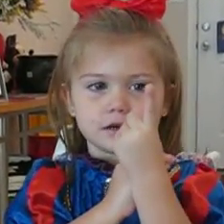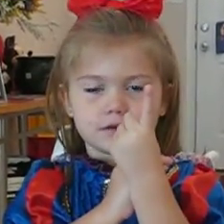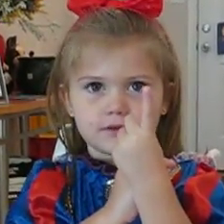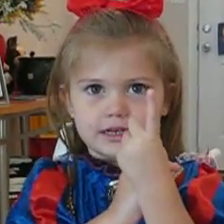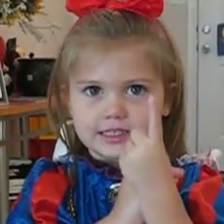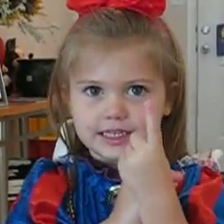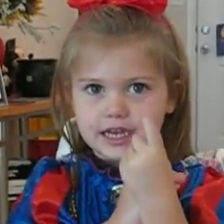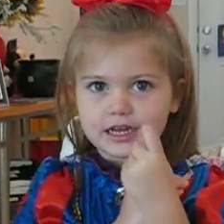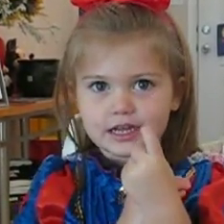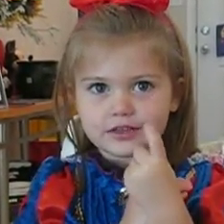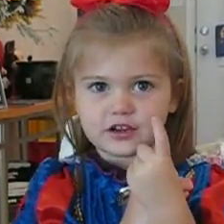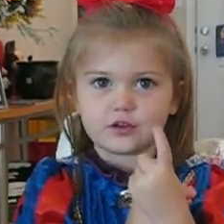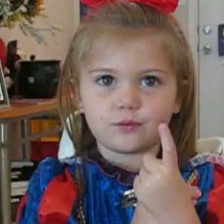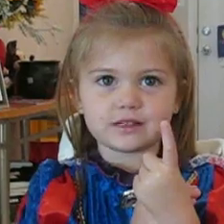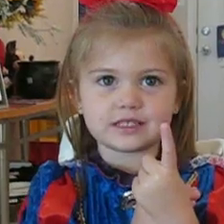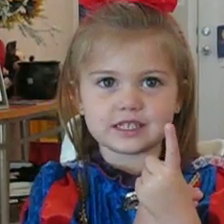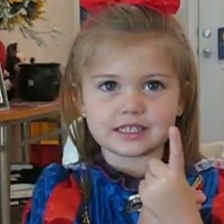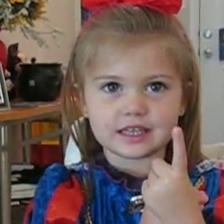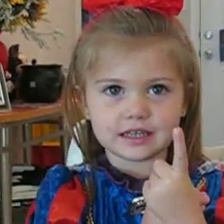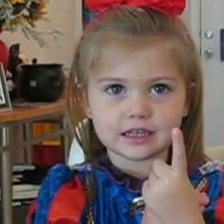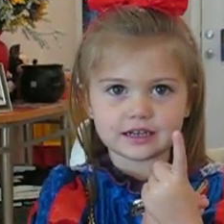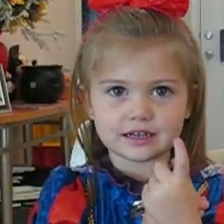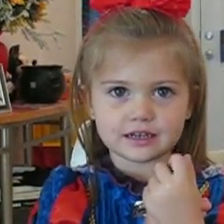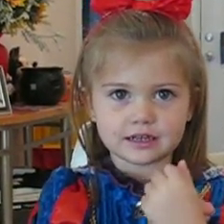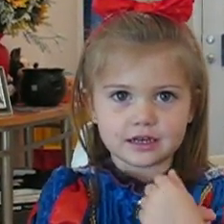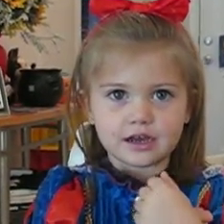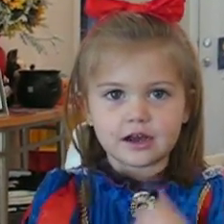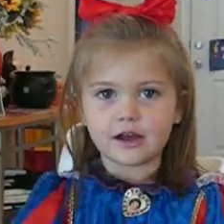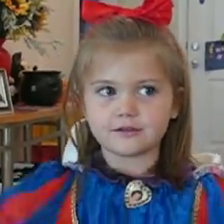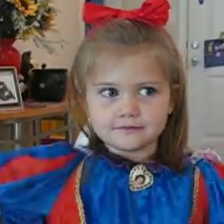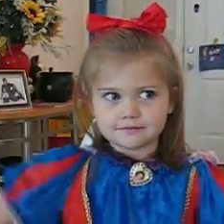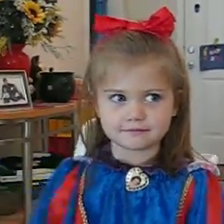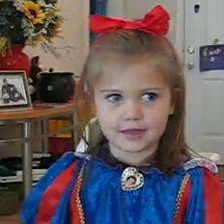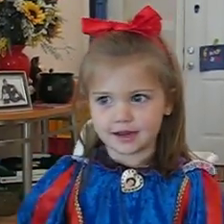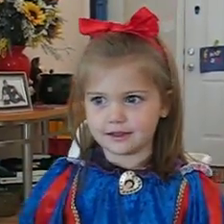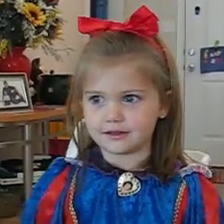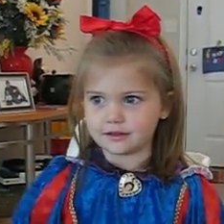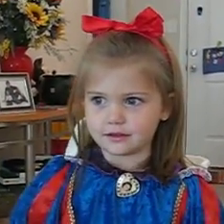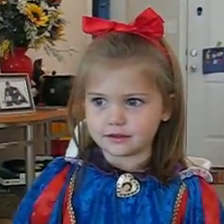one said, there are witches in the air, the